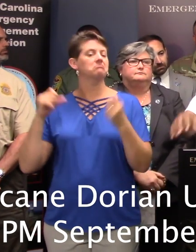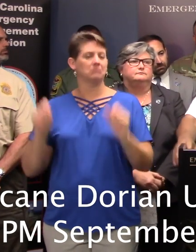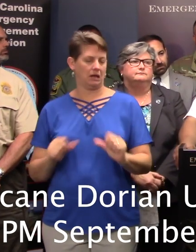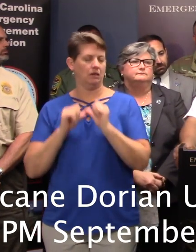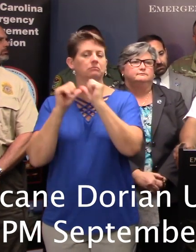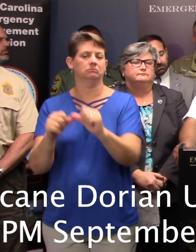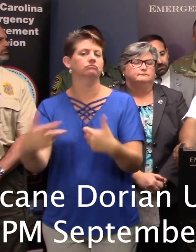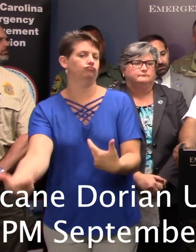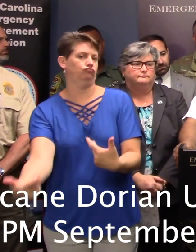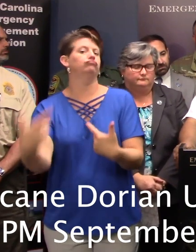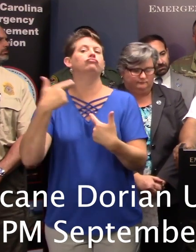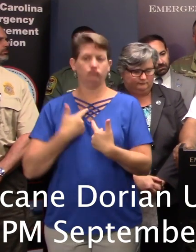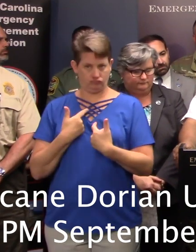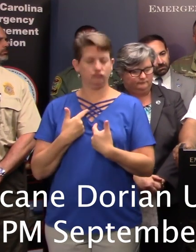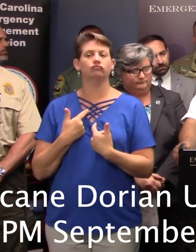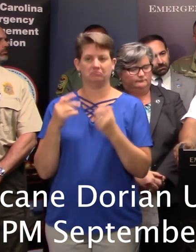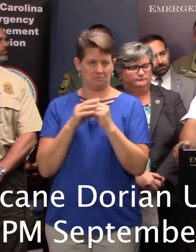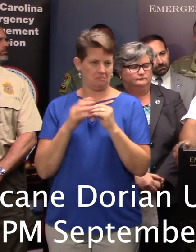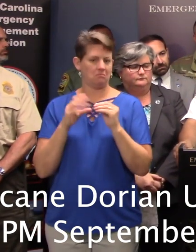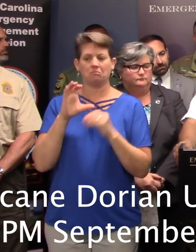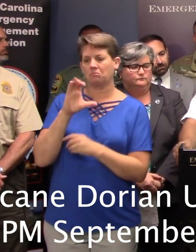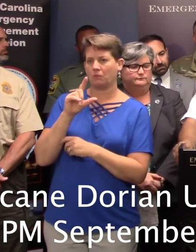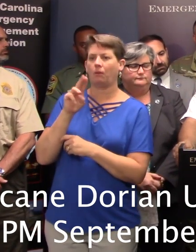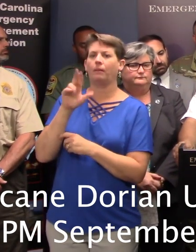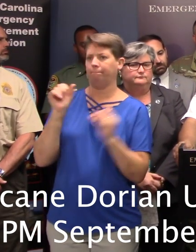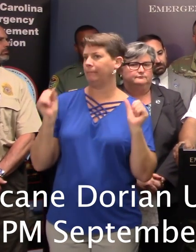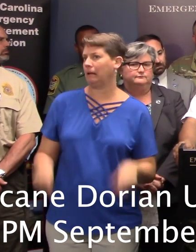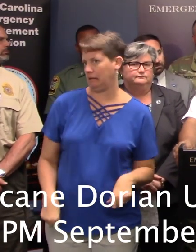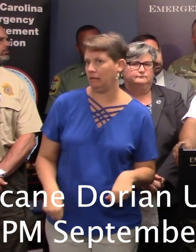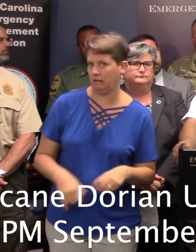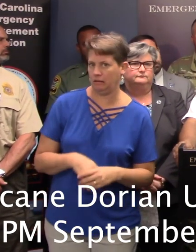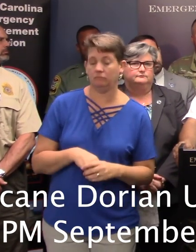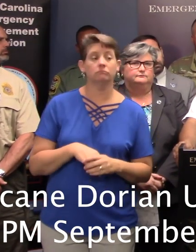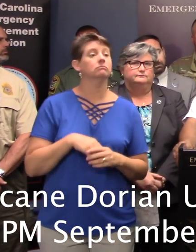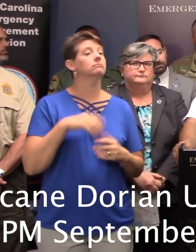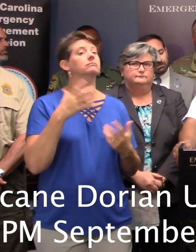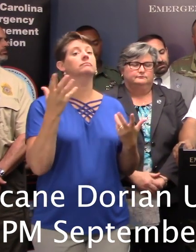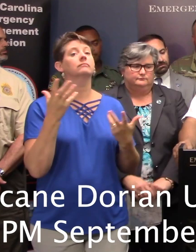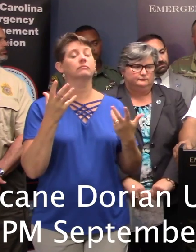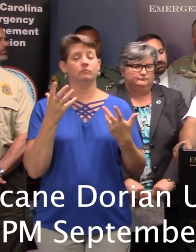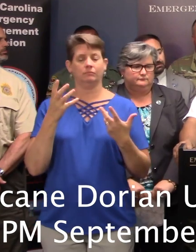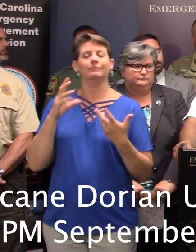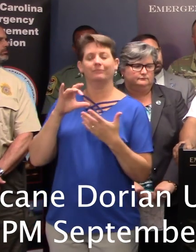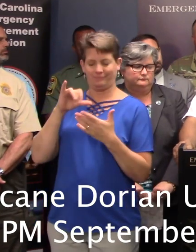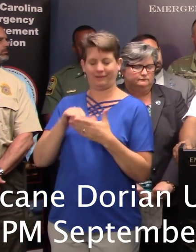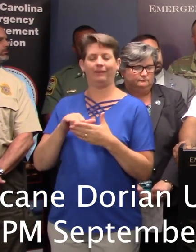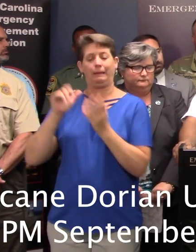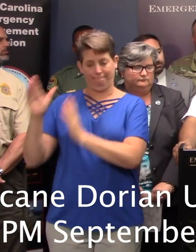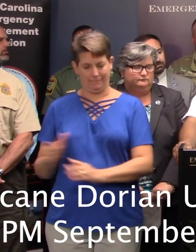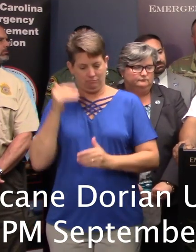travel to the Columbia area. And as stated earlier, this will allow us to begin the process of returning the